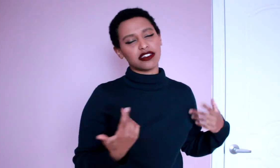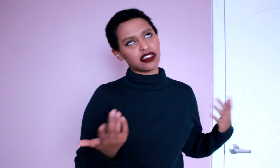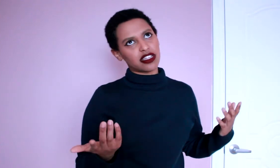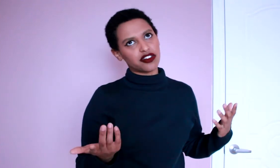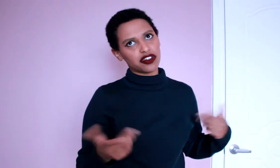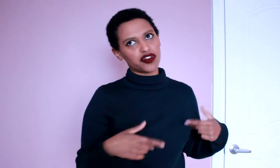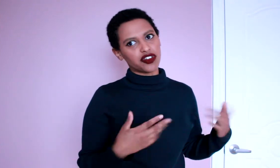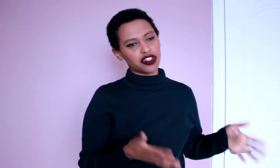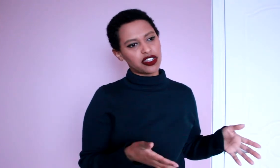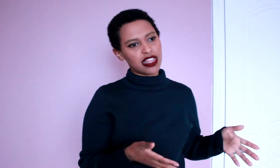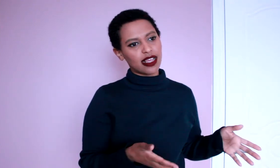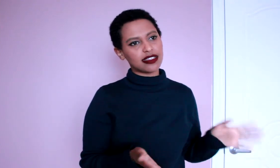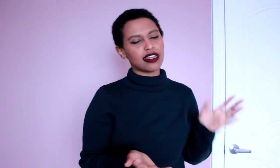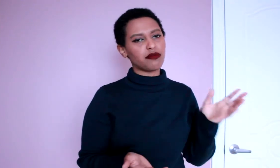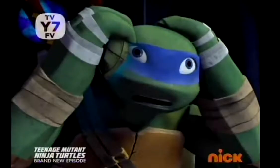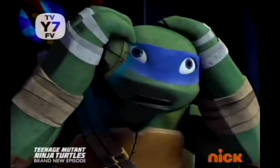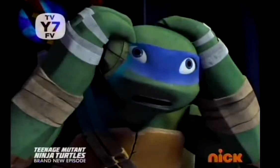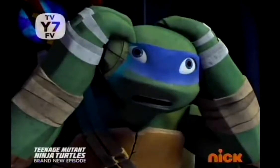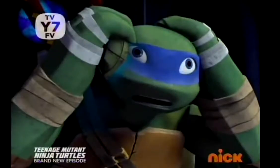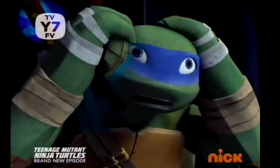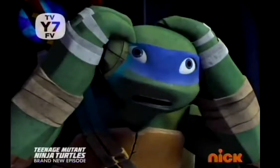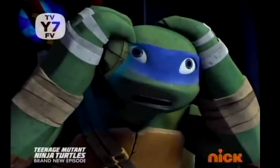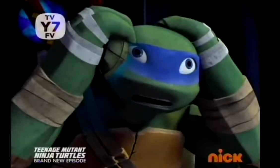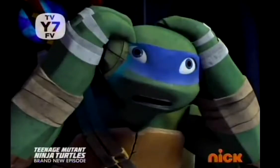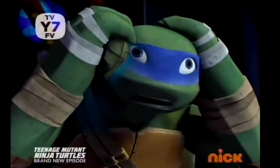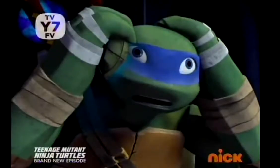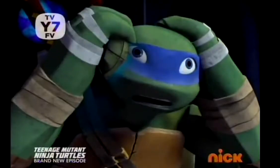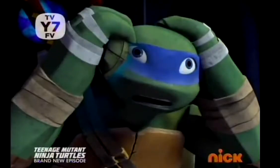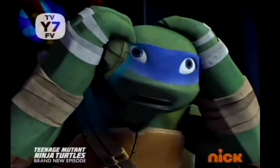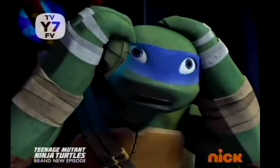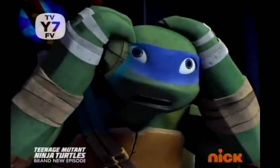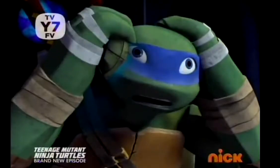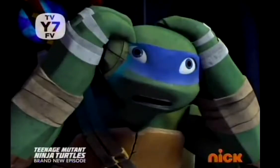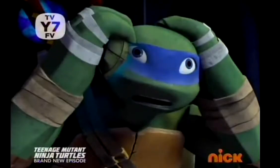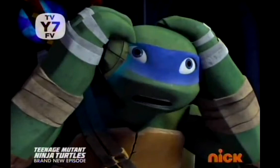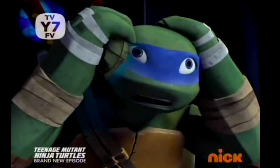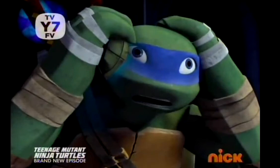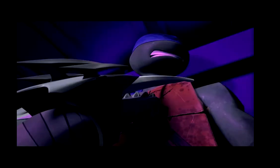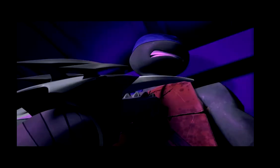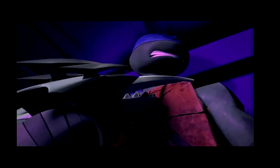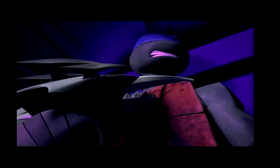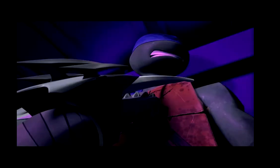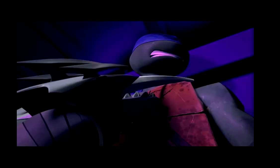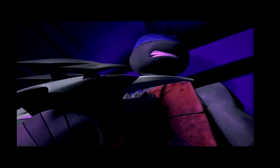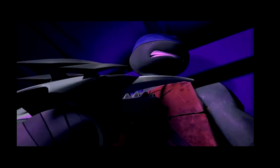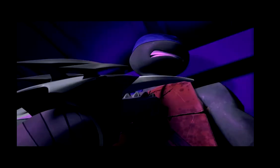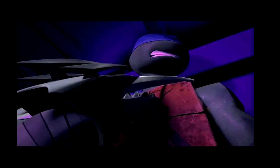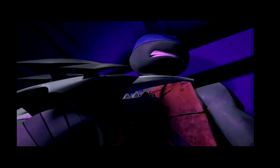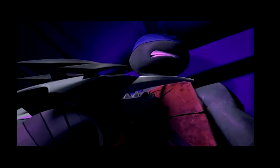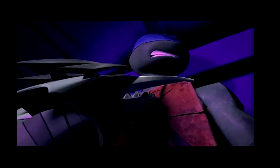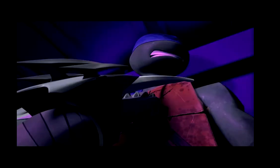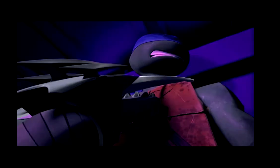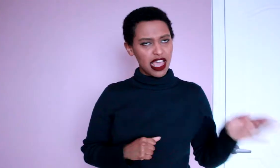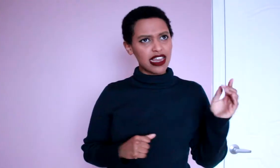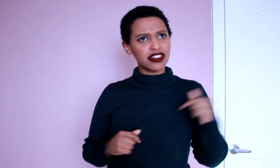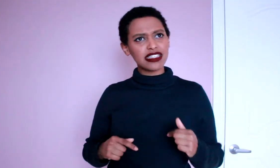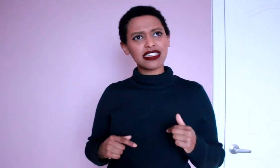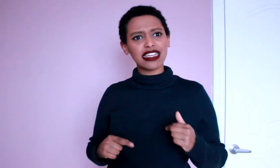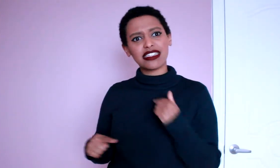should say the Turtles first learned that lesson in Panic in the Sewers the episode immediately after their first fight against the Shredder. Now this is a lesson